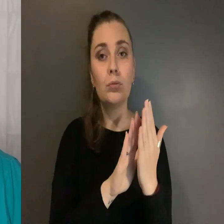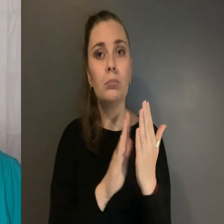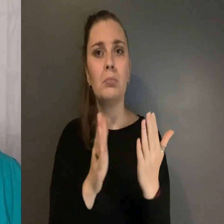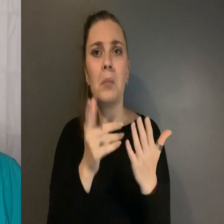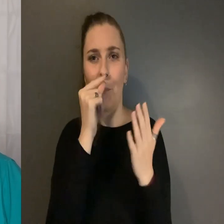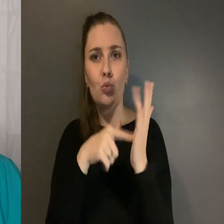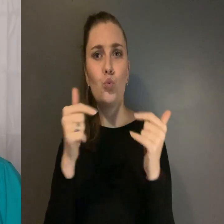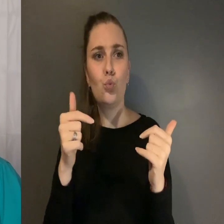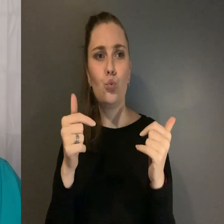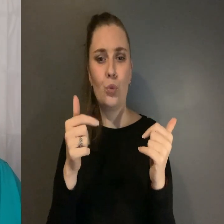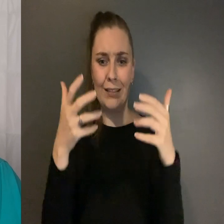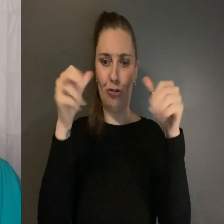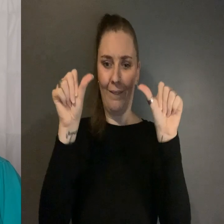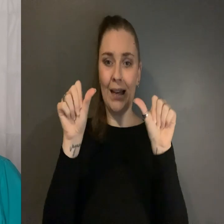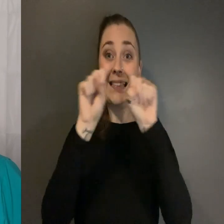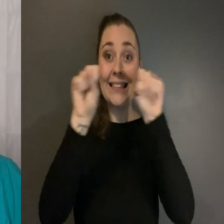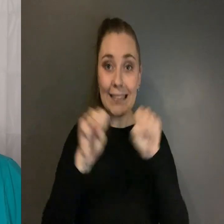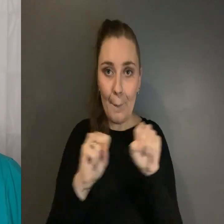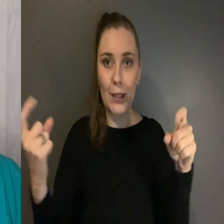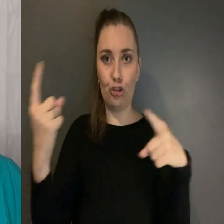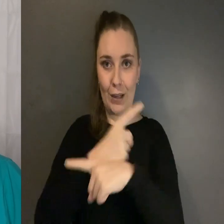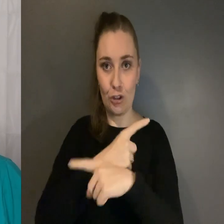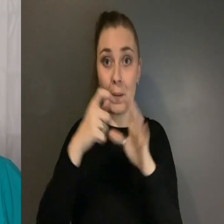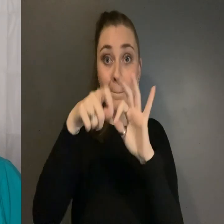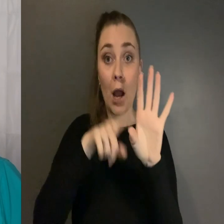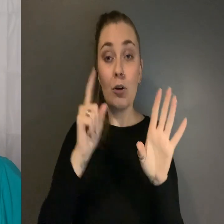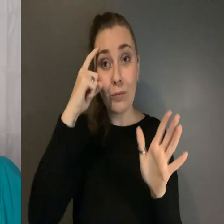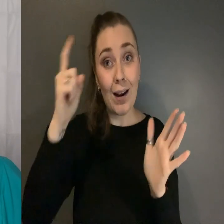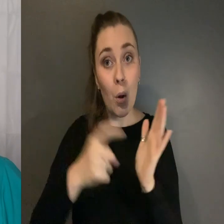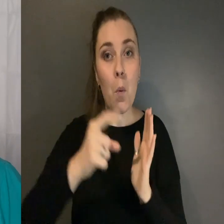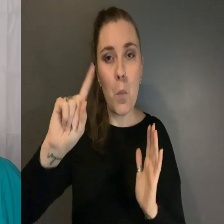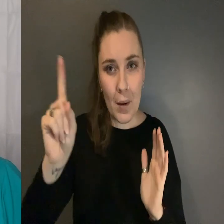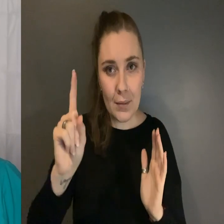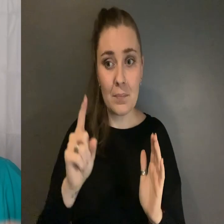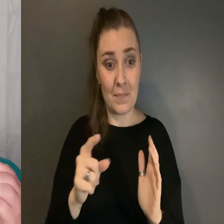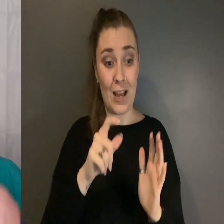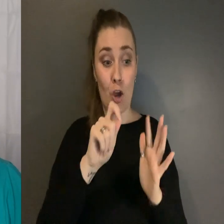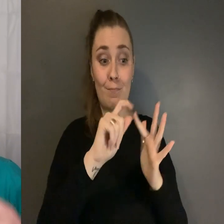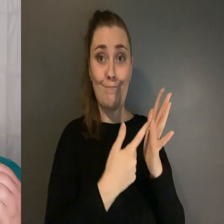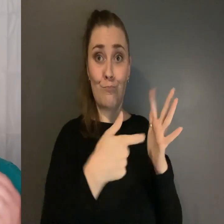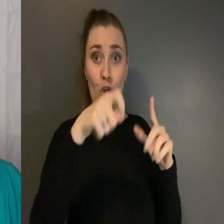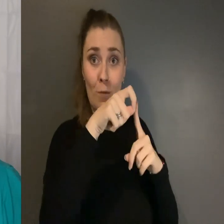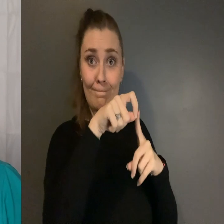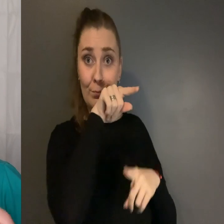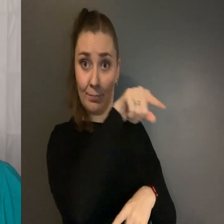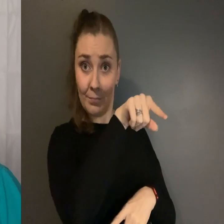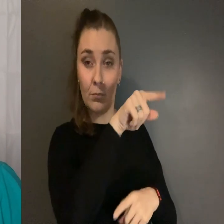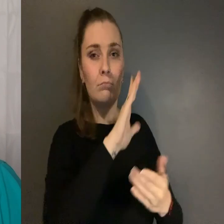achieve Systemic change by recognizing that while the perpetrator is absolutely responsible